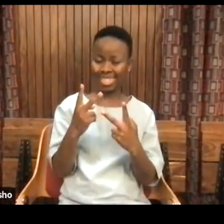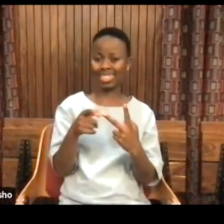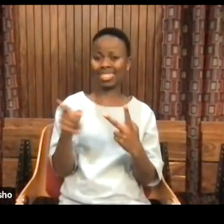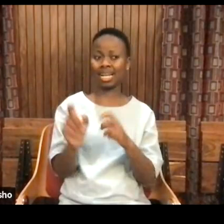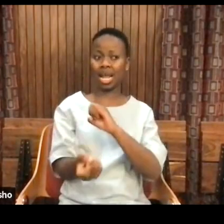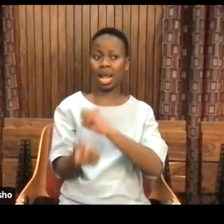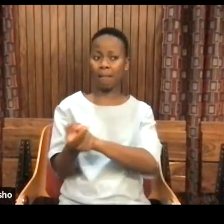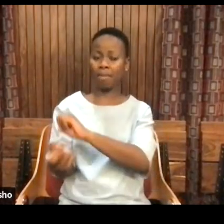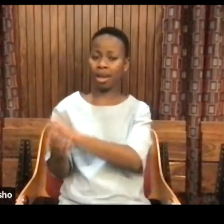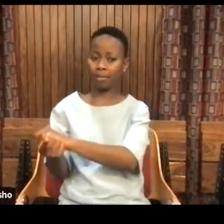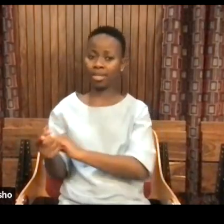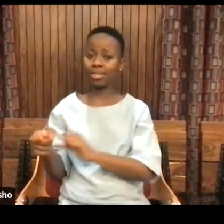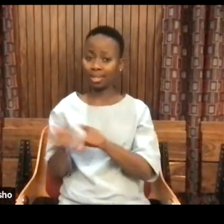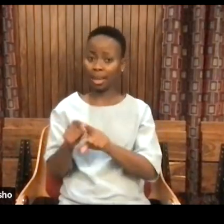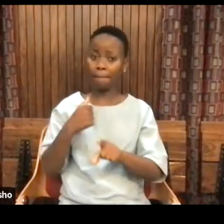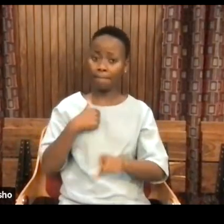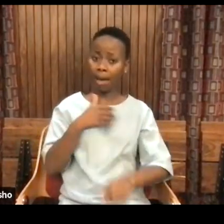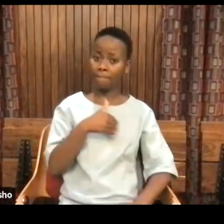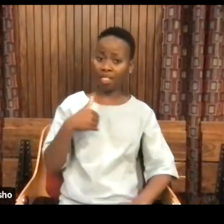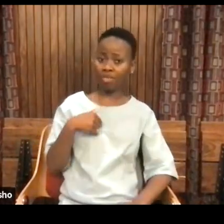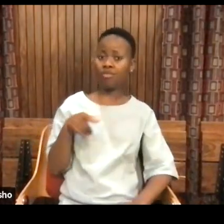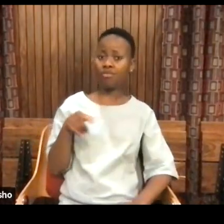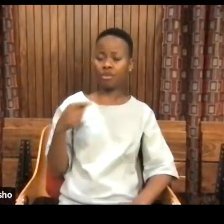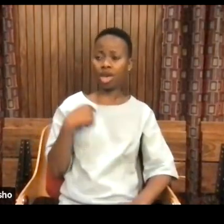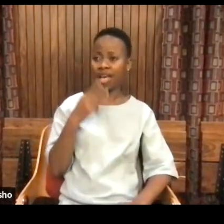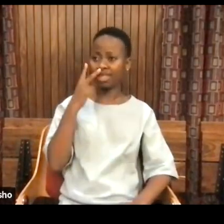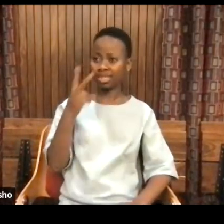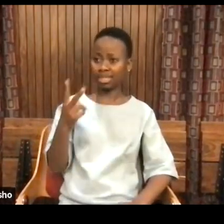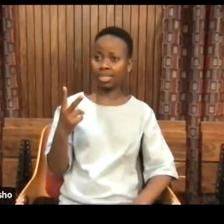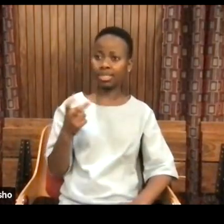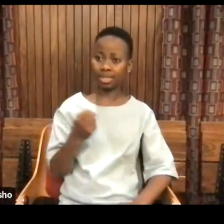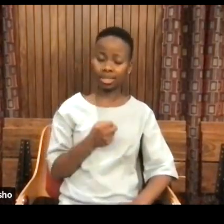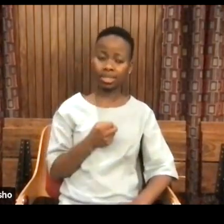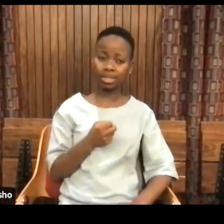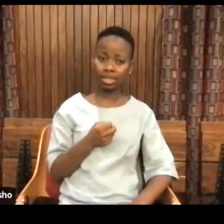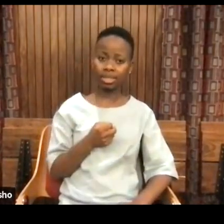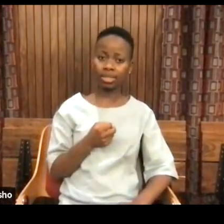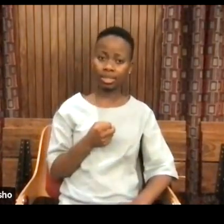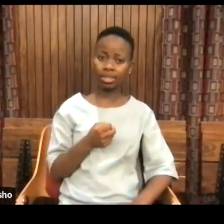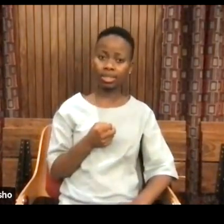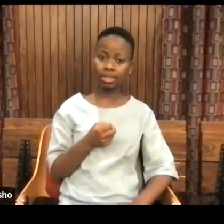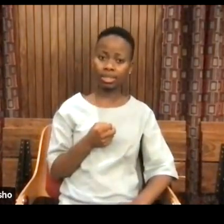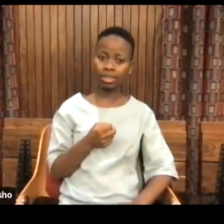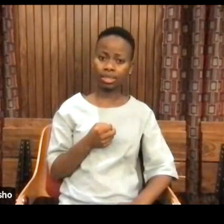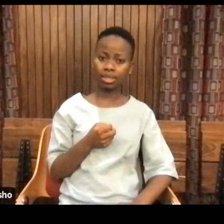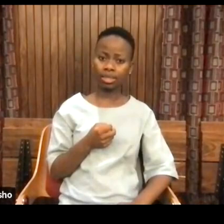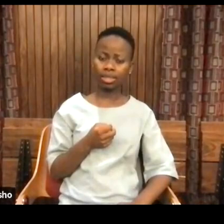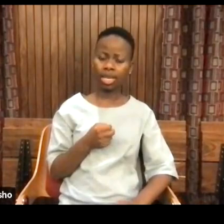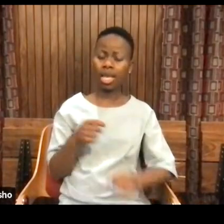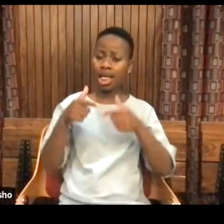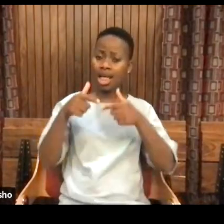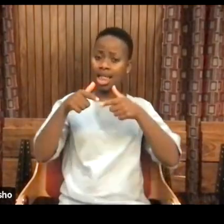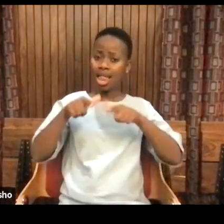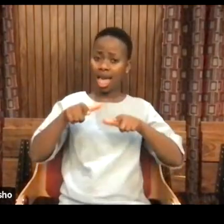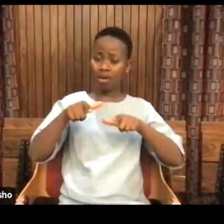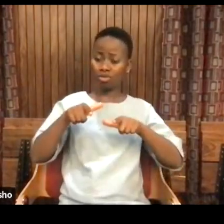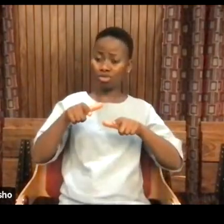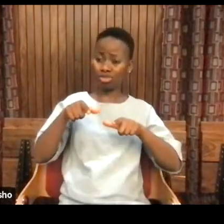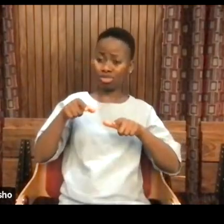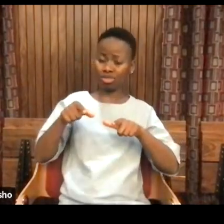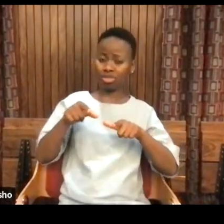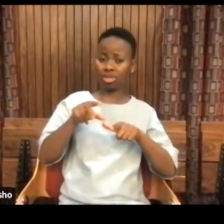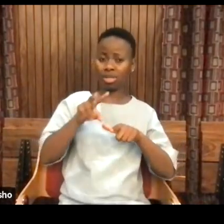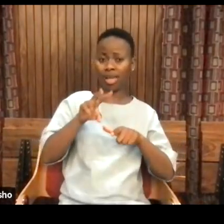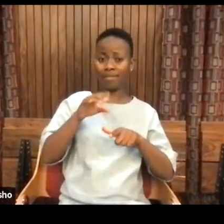happen for everything, including my own mother, that have been such that the language of victimology